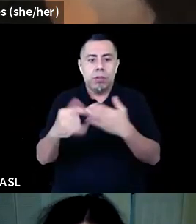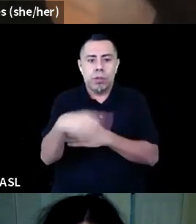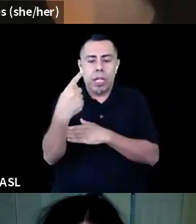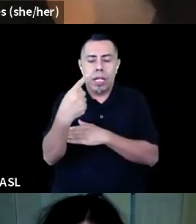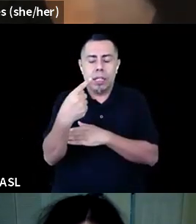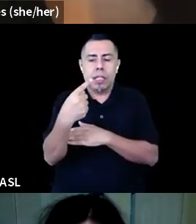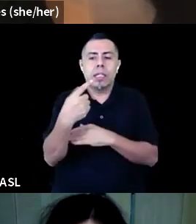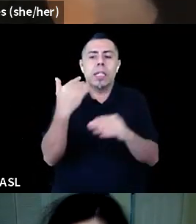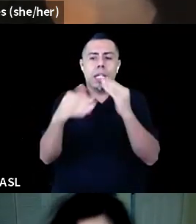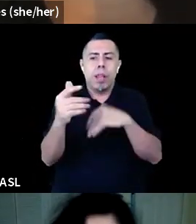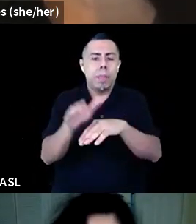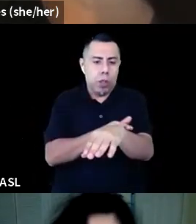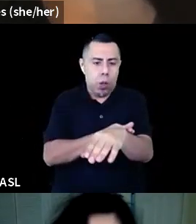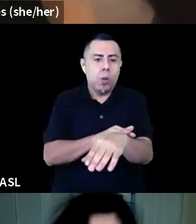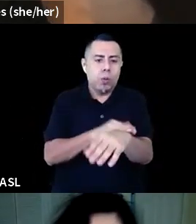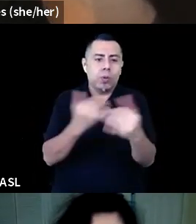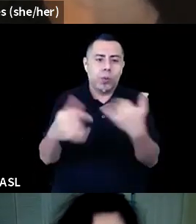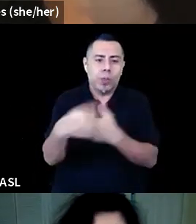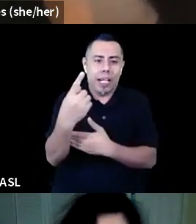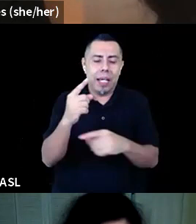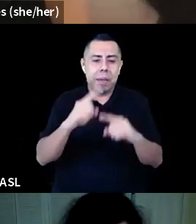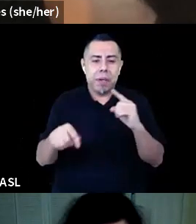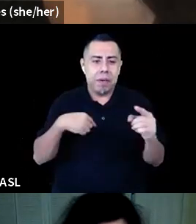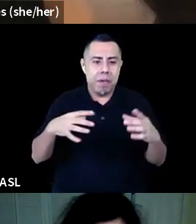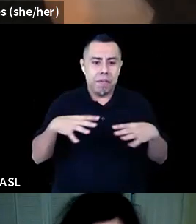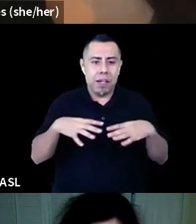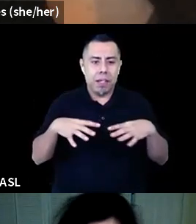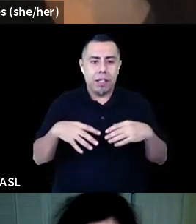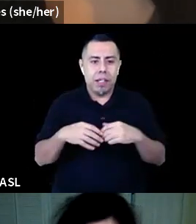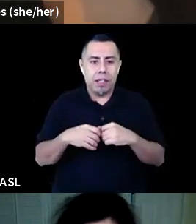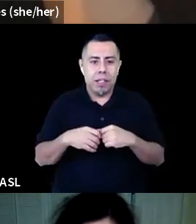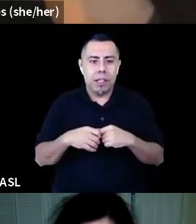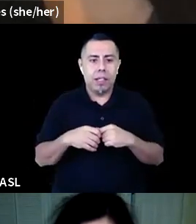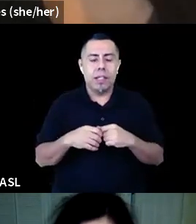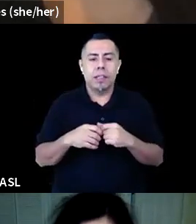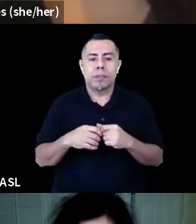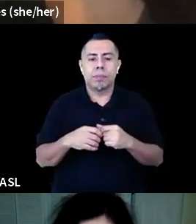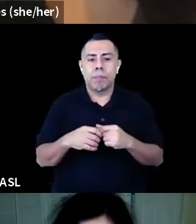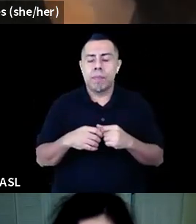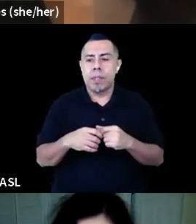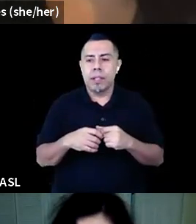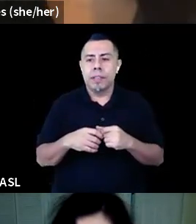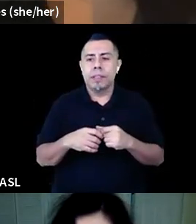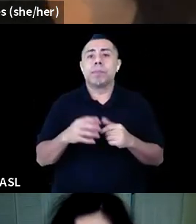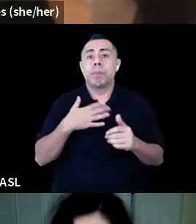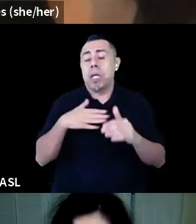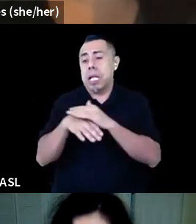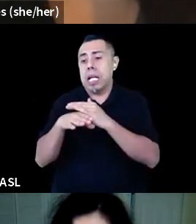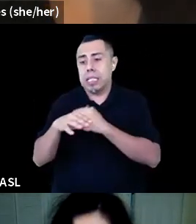but that's all right. Other than that, my access needs are met. My visual description is that I